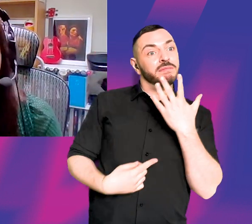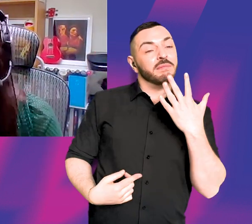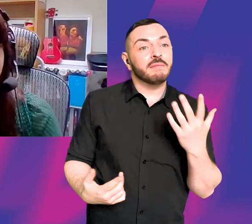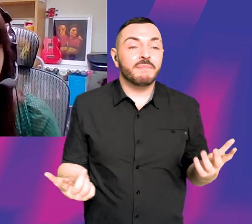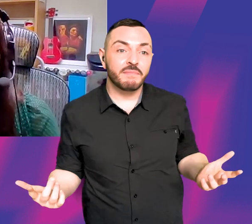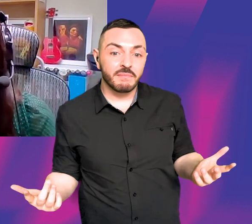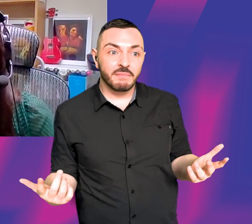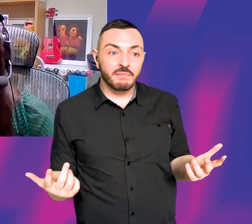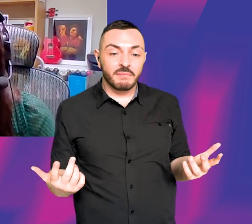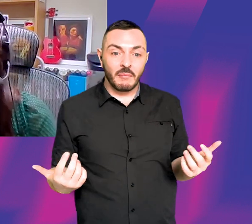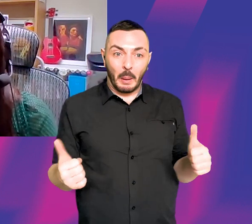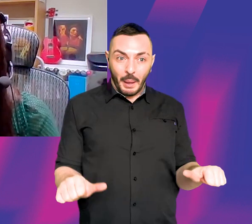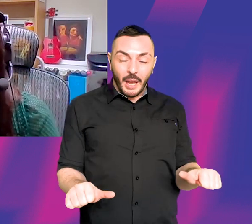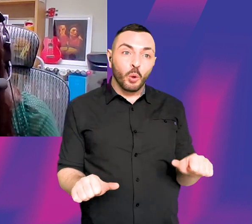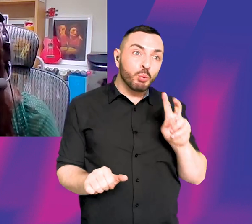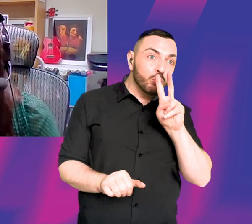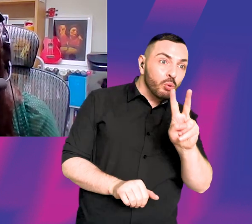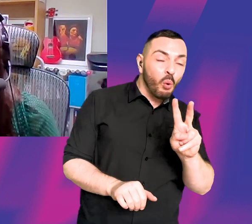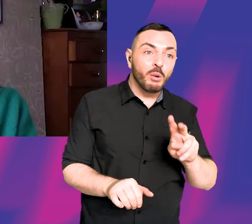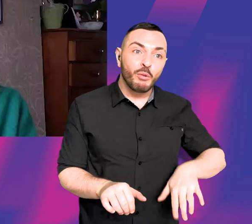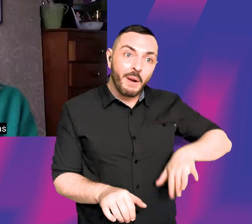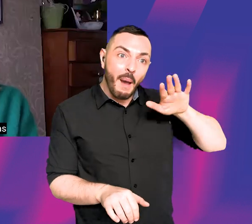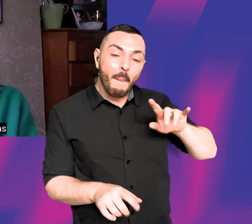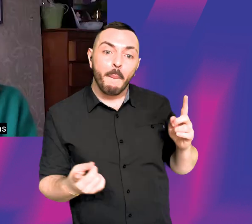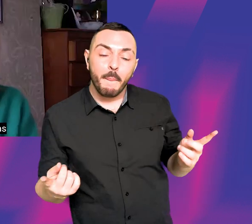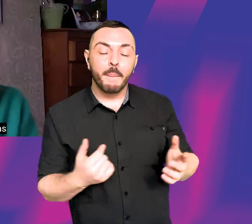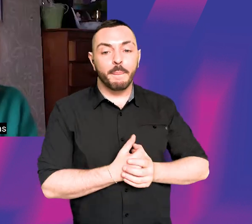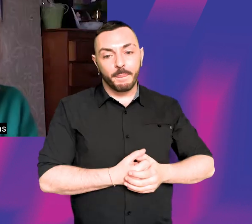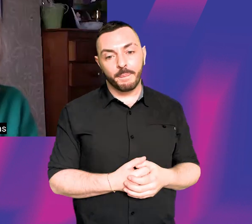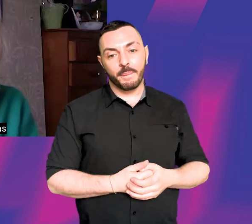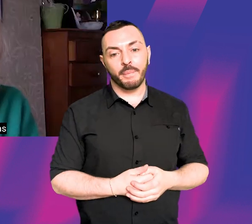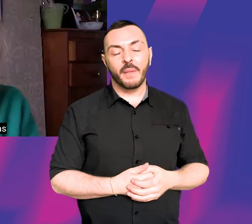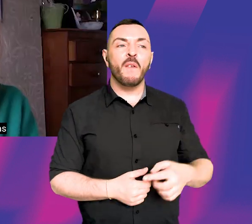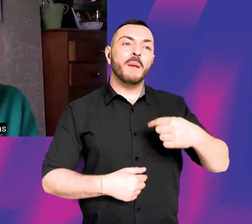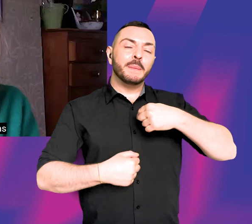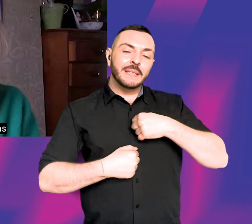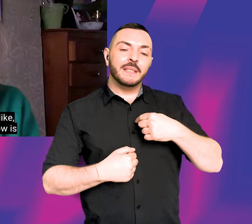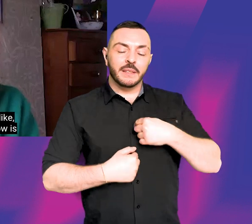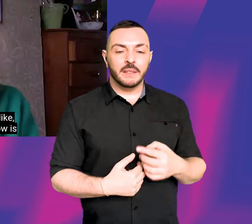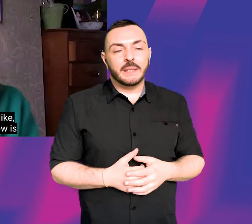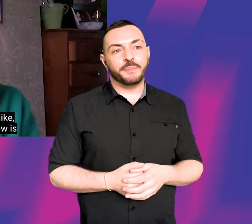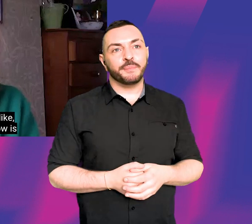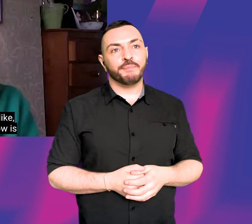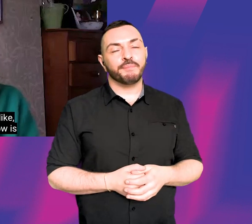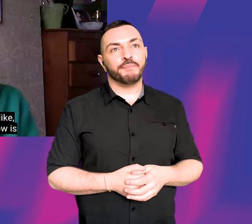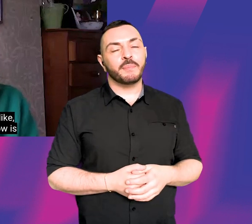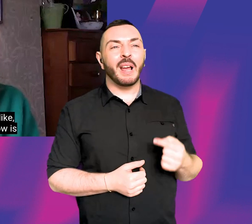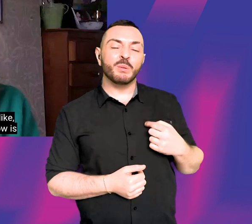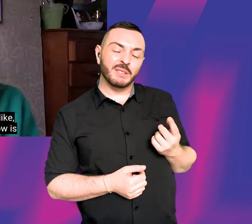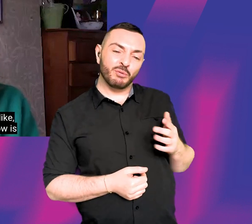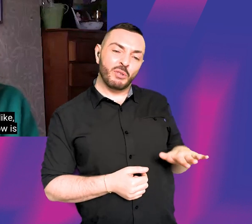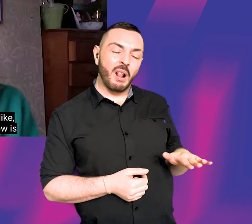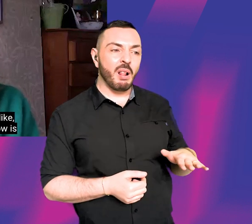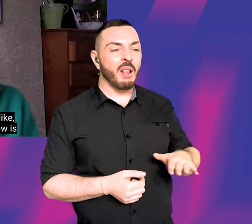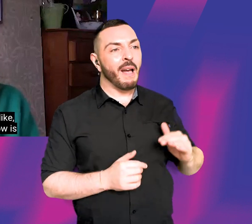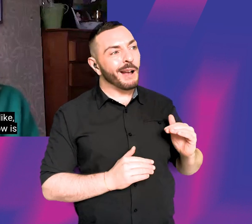actors or other performances that, that you saw growing up? Yeah. I think the thing for me was that I was probably one of those children where like,